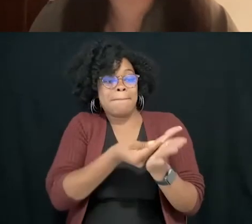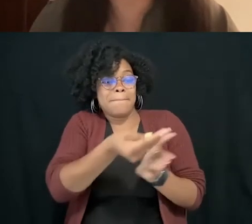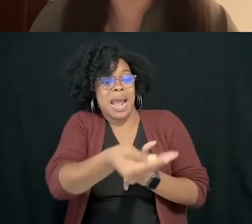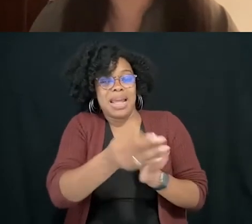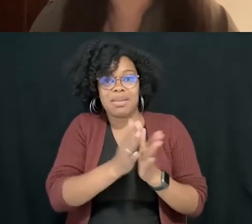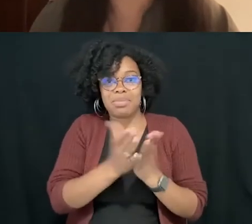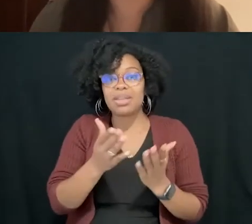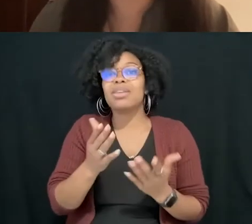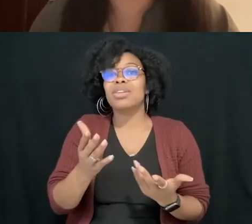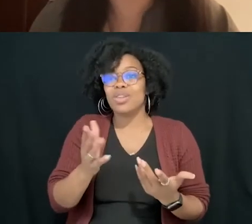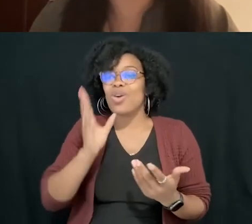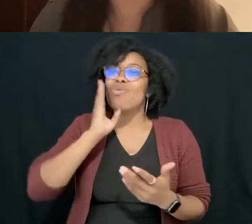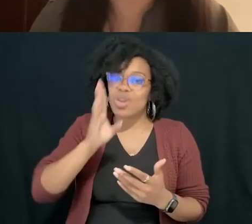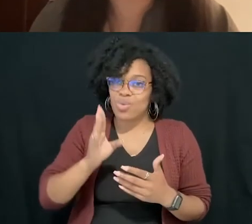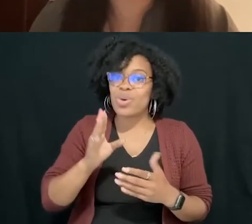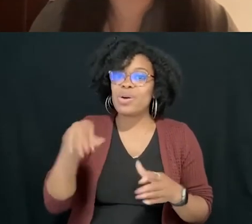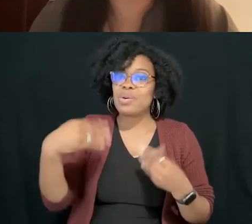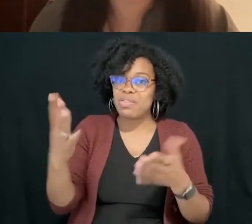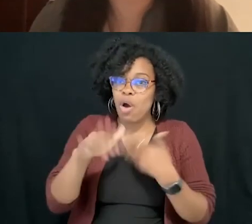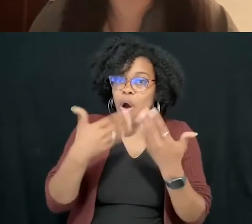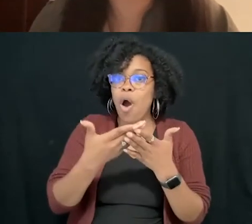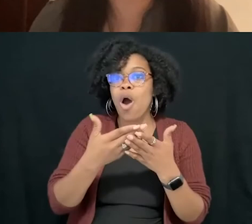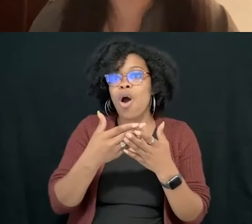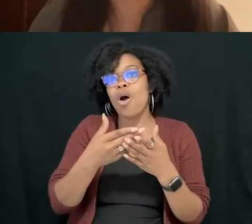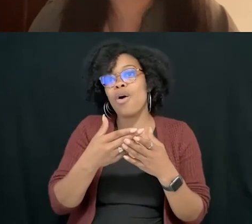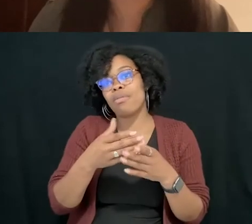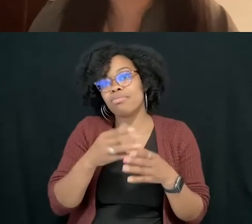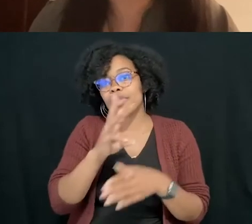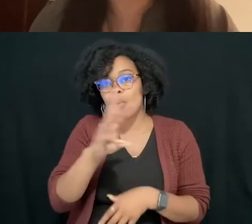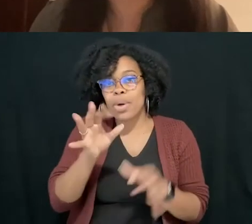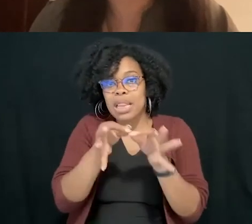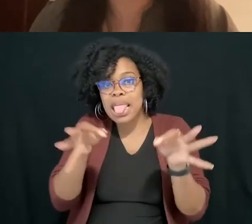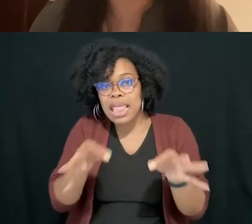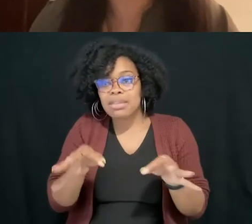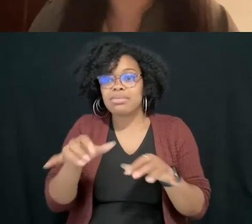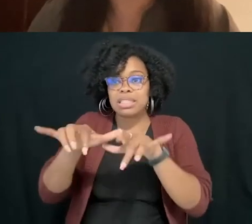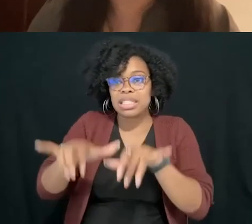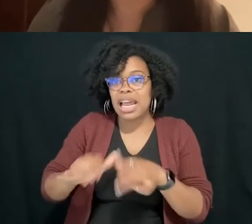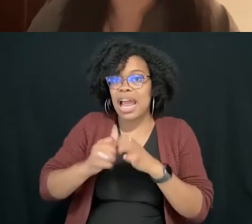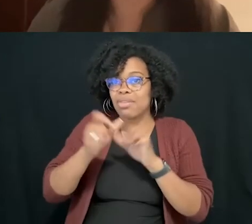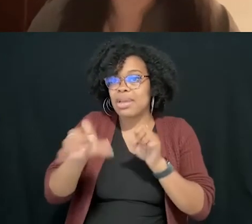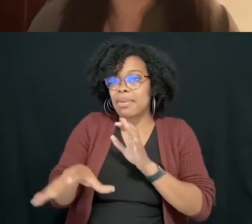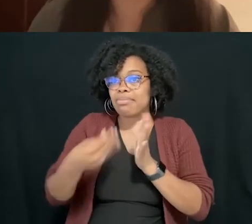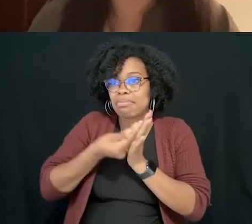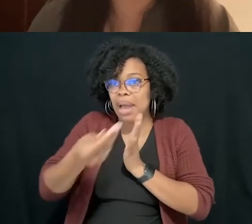links in the chat, uh, for how everyone can purchase books and in the